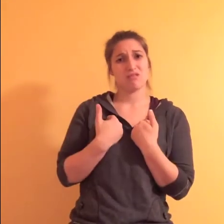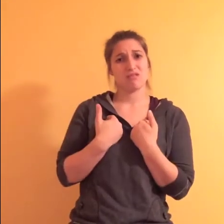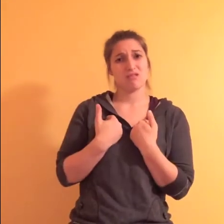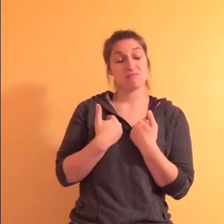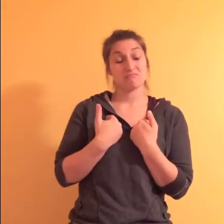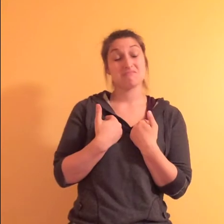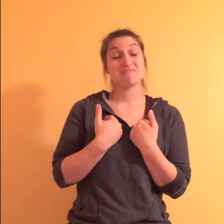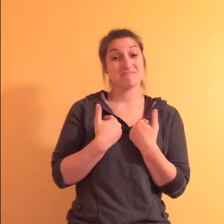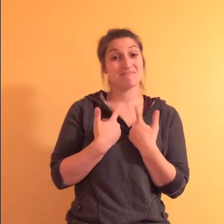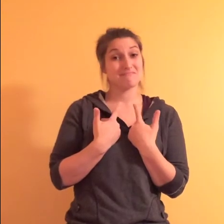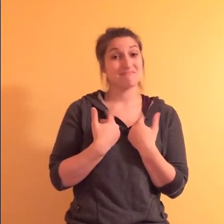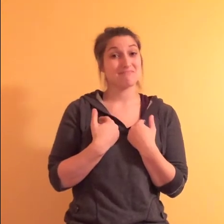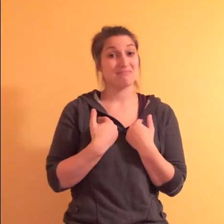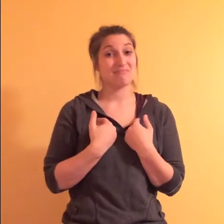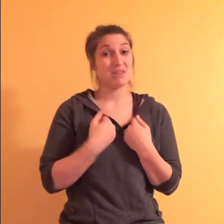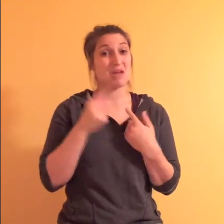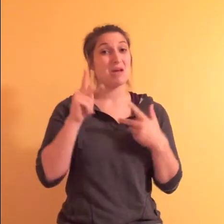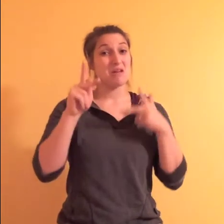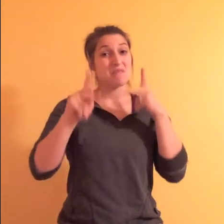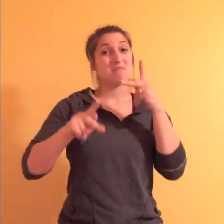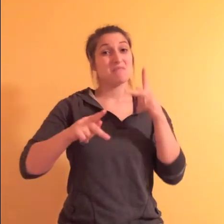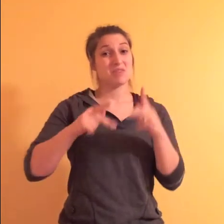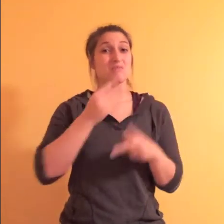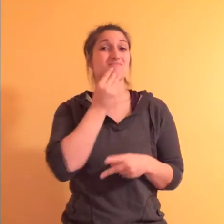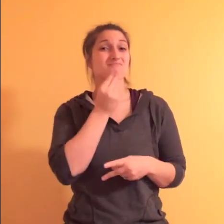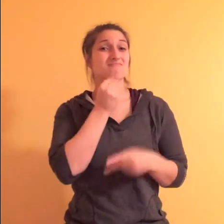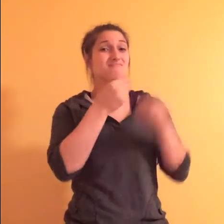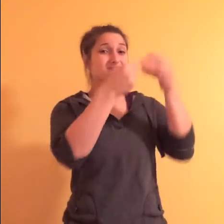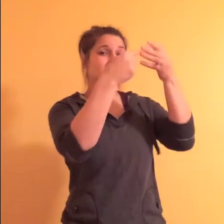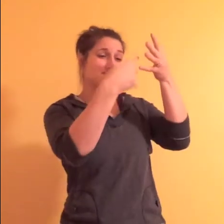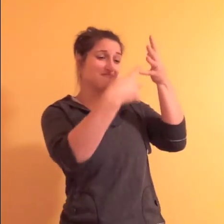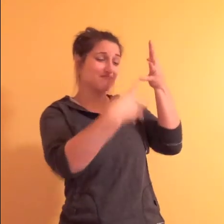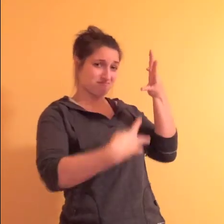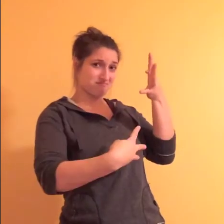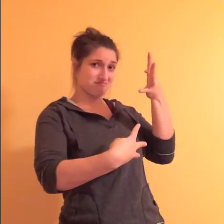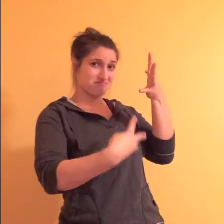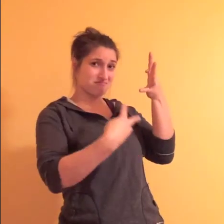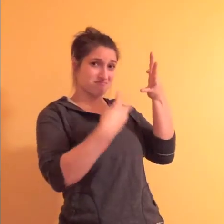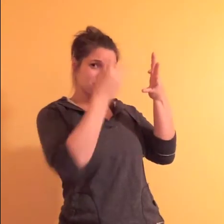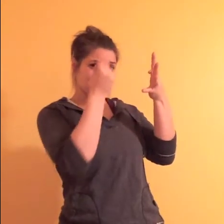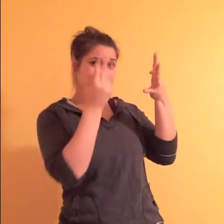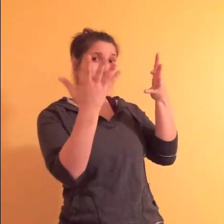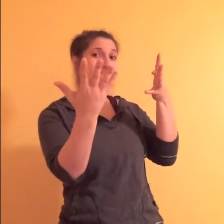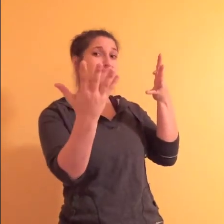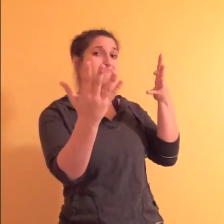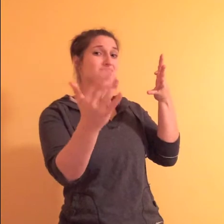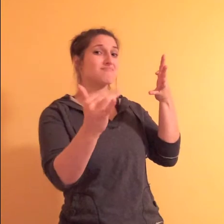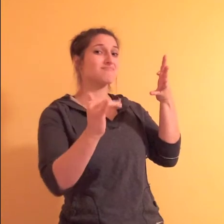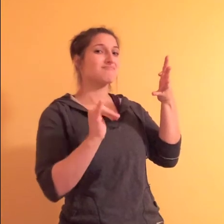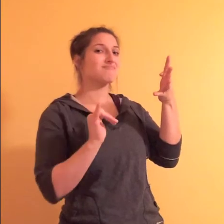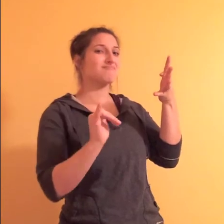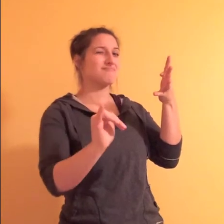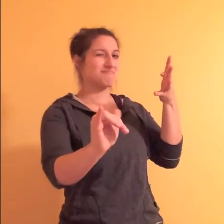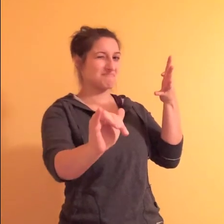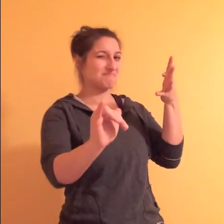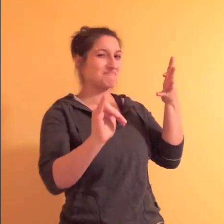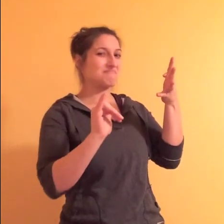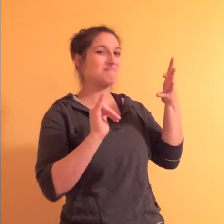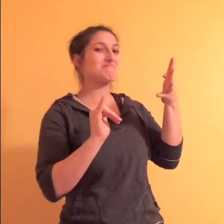here's a list of people who are Jewish, just like you and me.